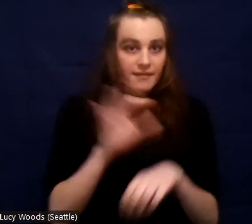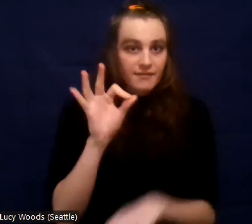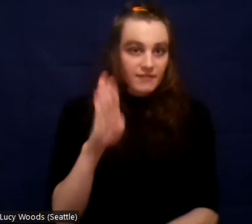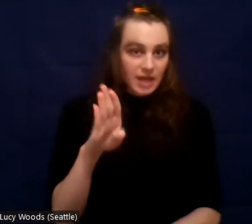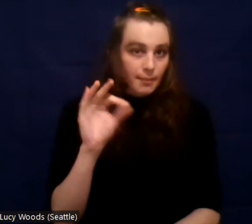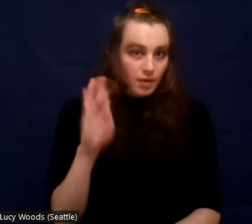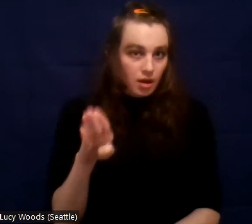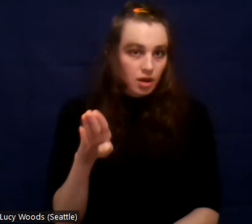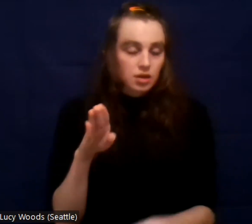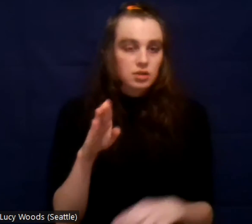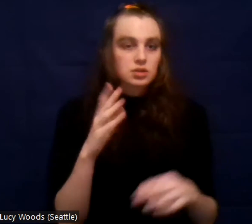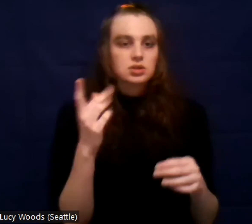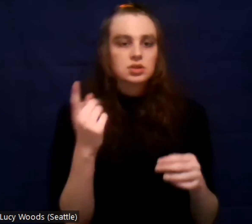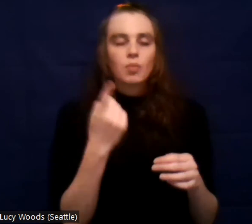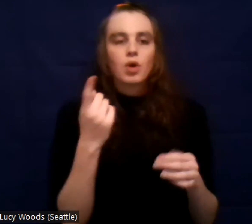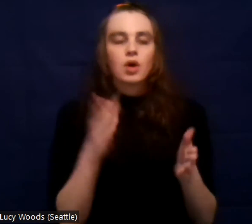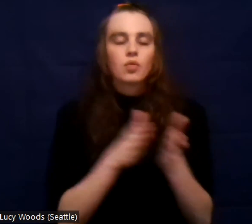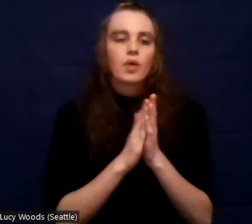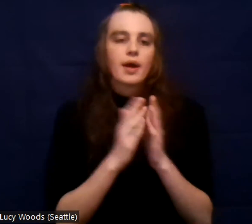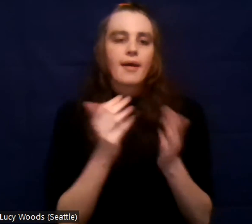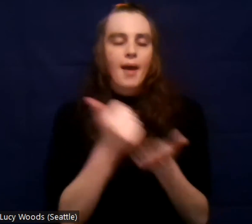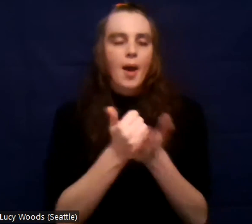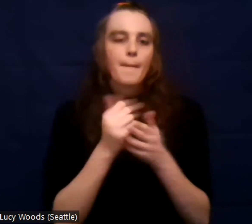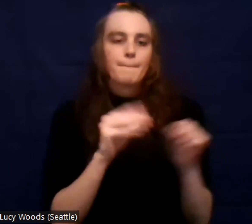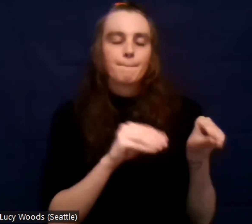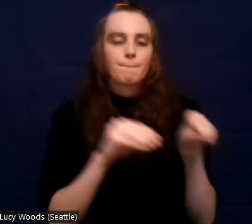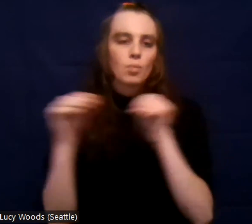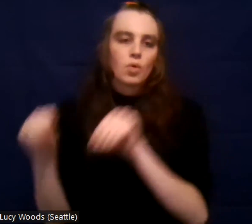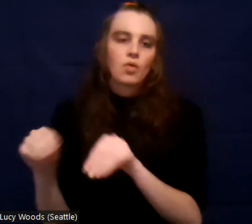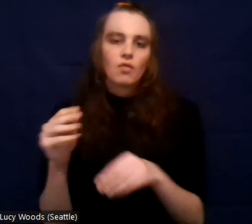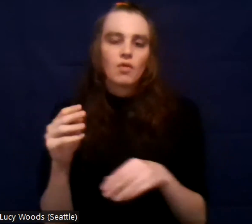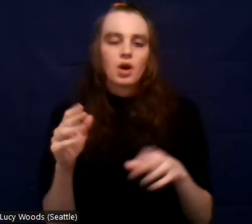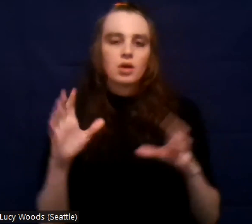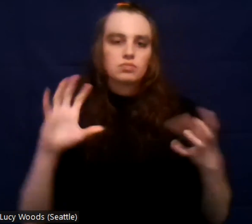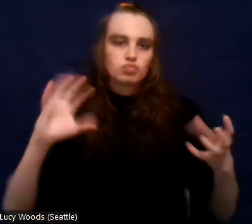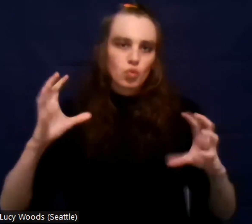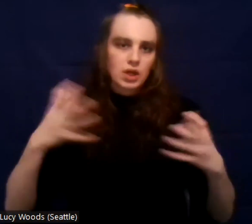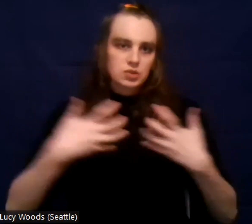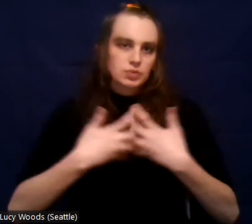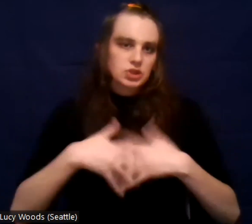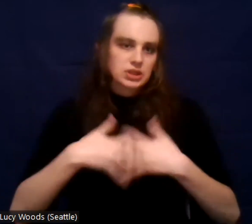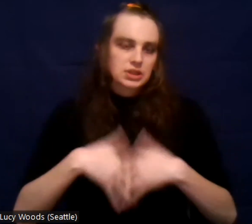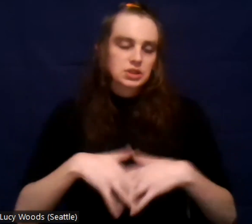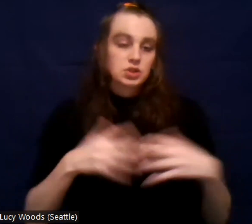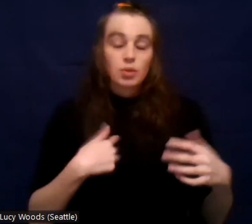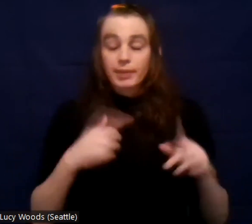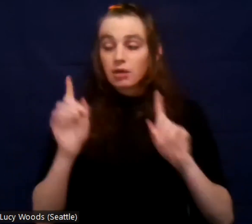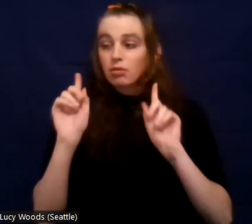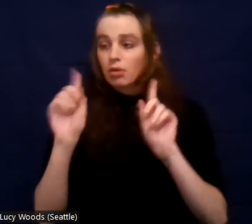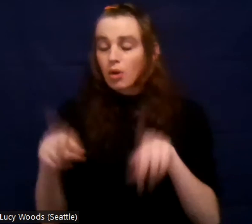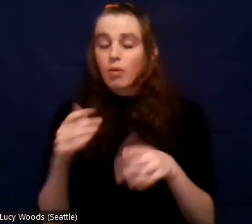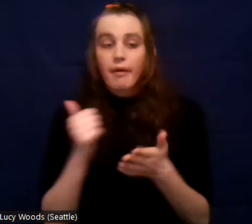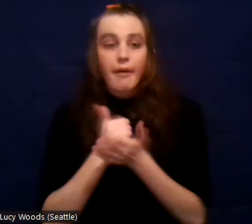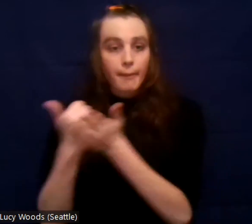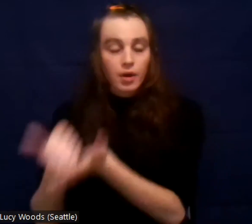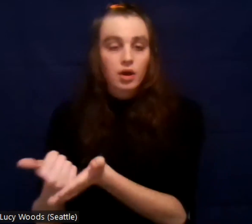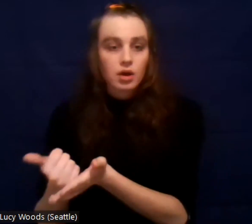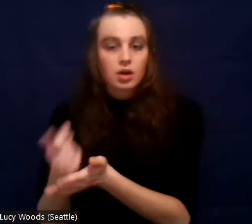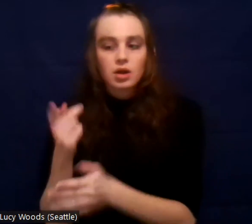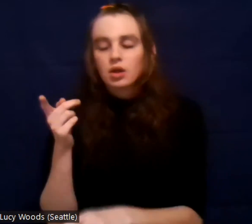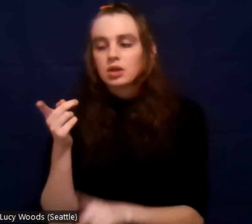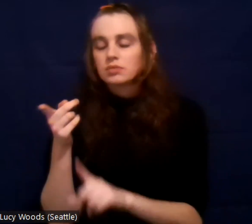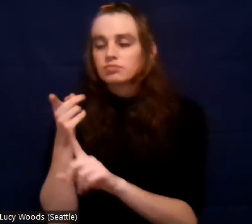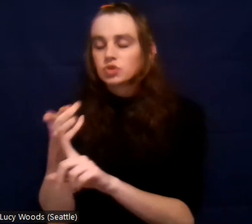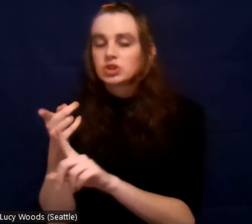to just knock this out. And I went and helped this person and she literally just lost her job,